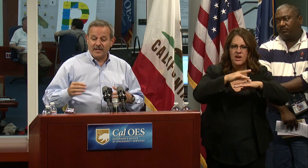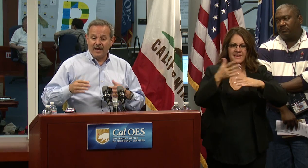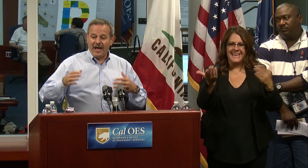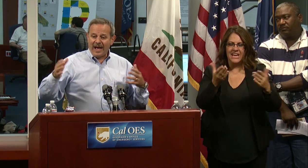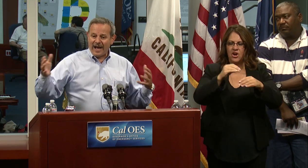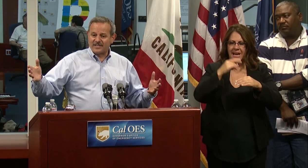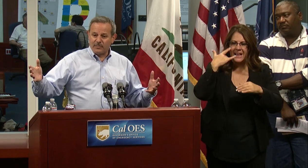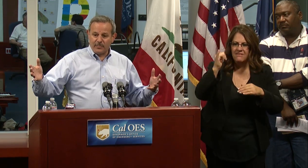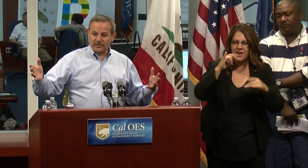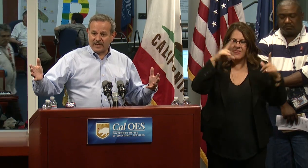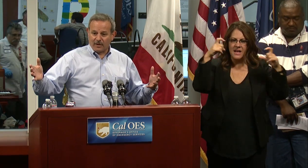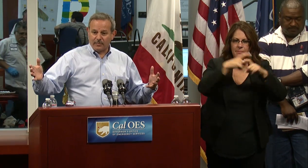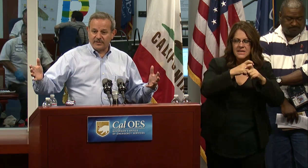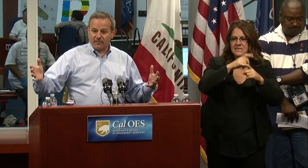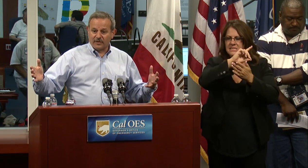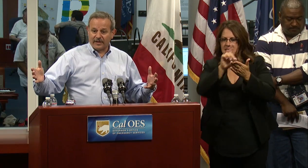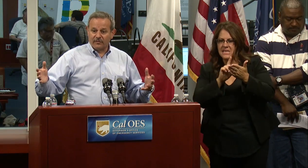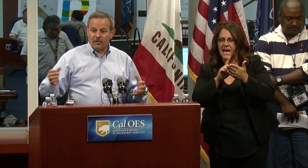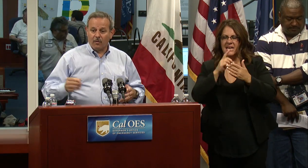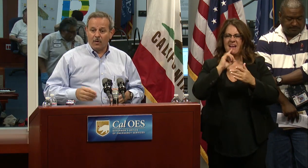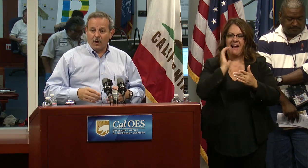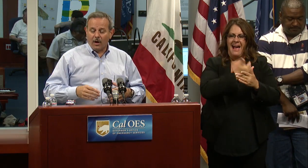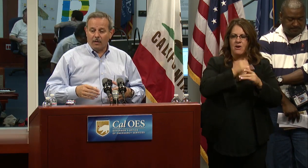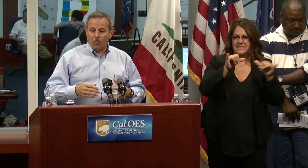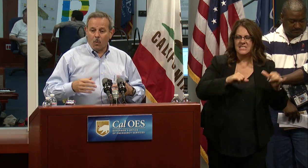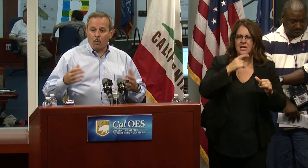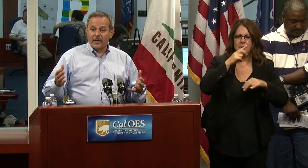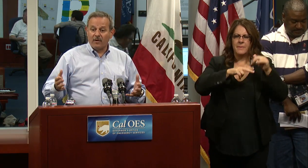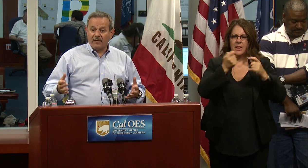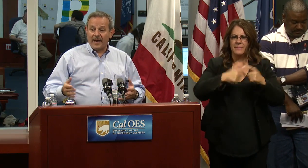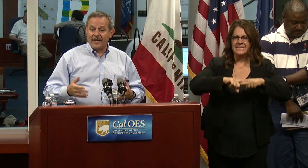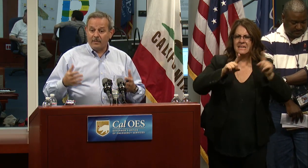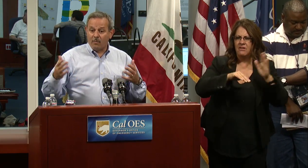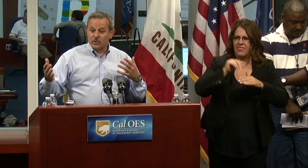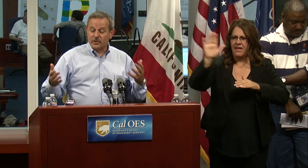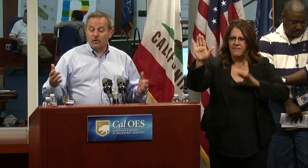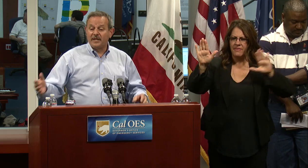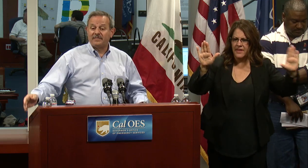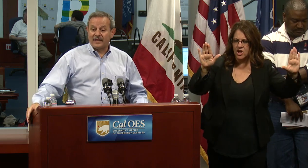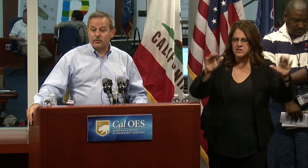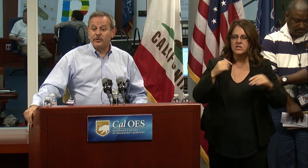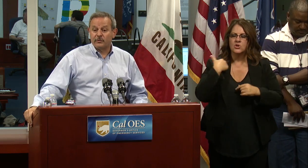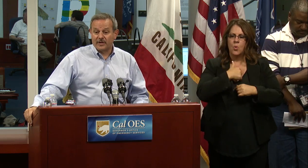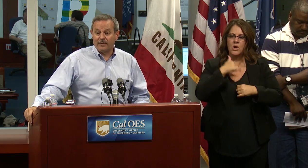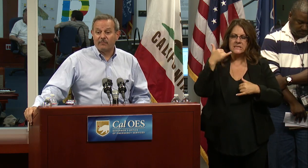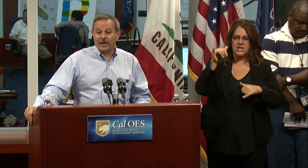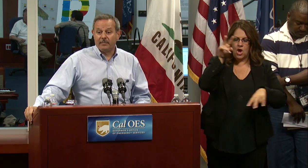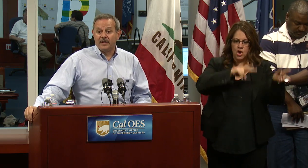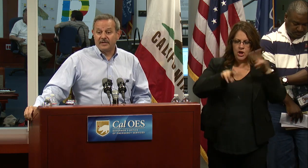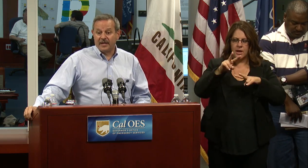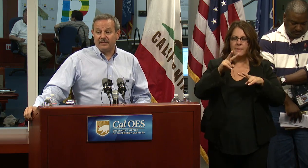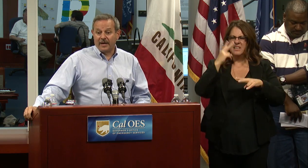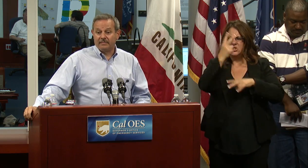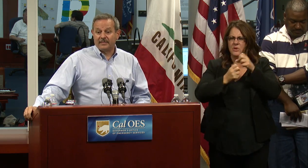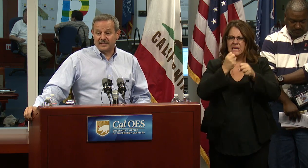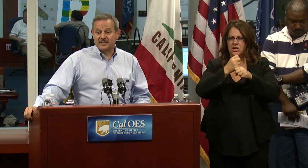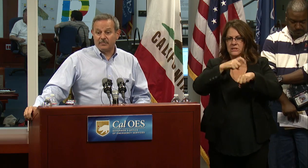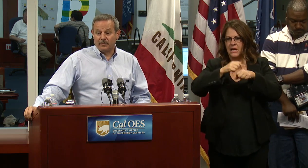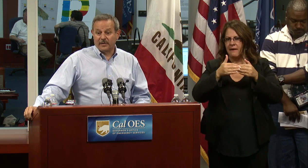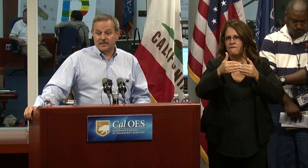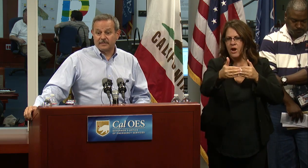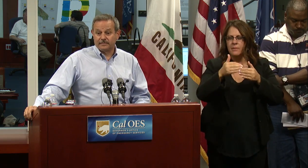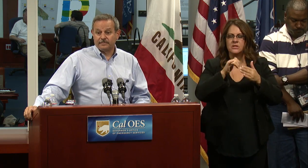complexity has to be built out a little bit differently. So we're working on that and we're still looking at that two year timeframe to getting that